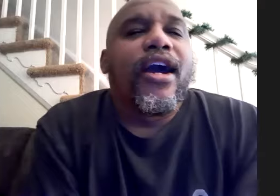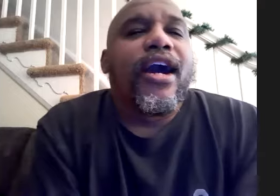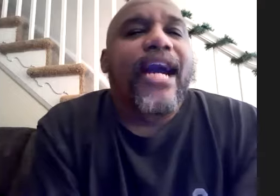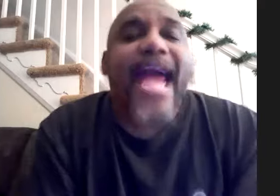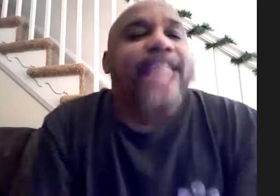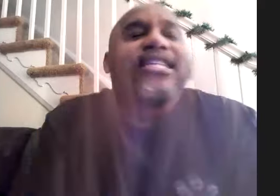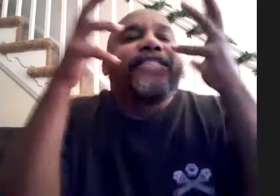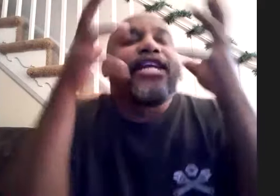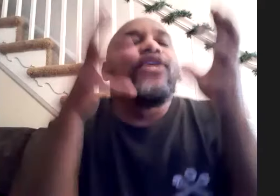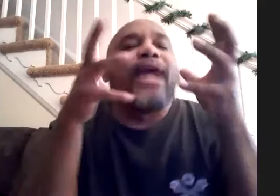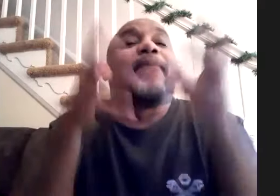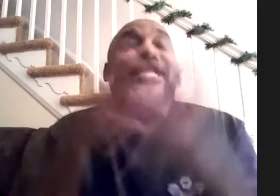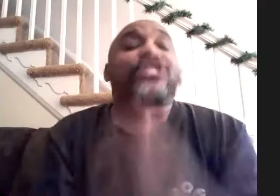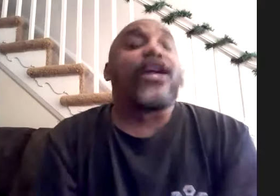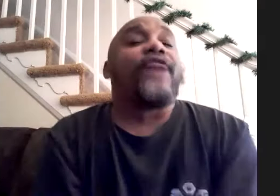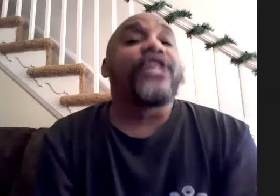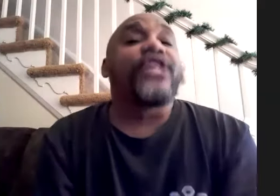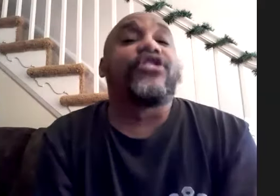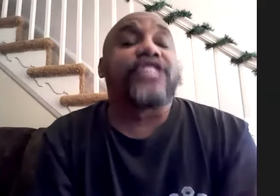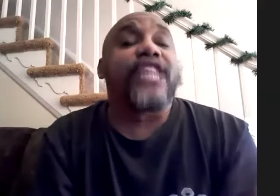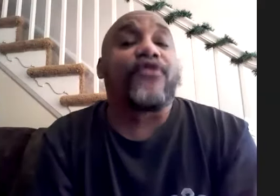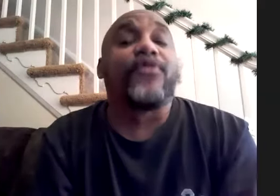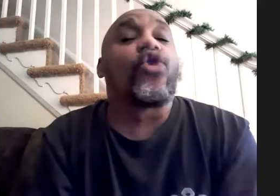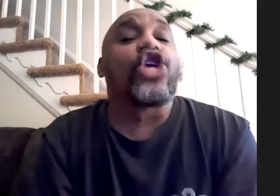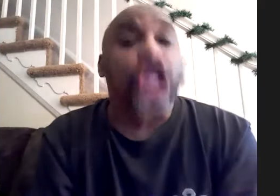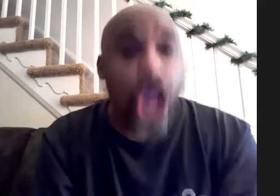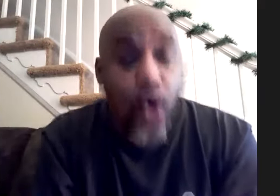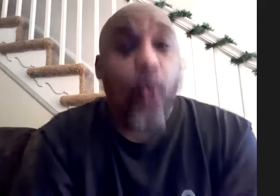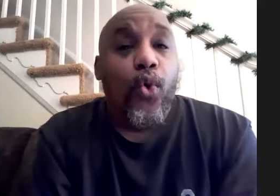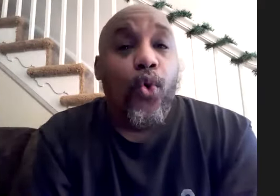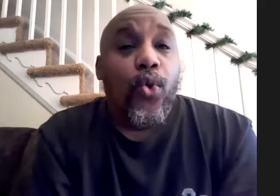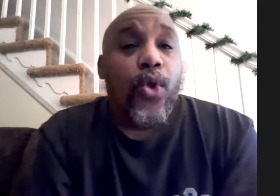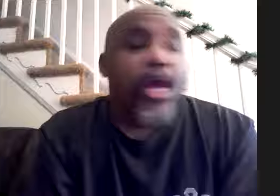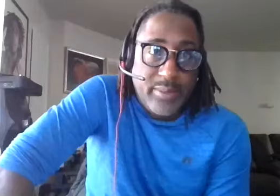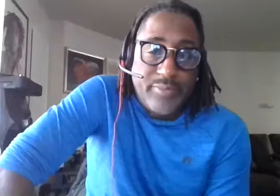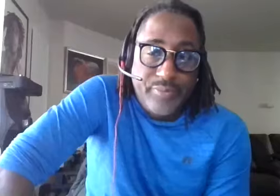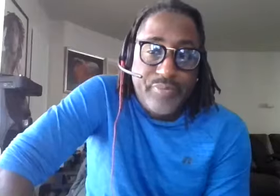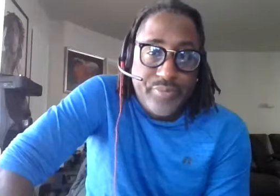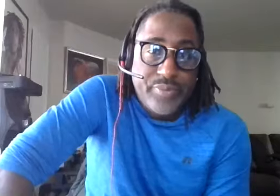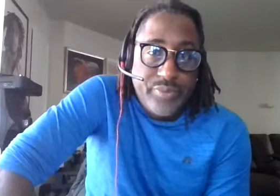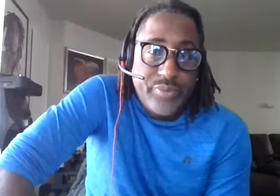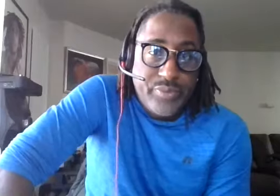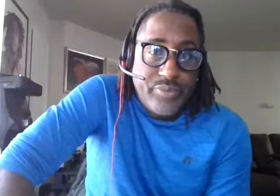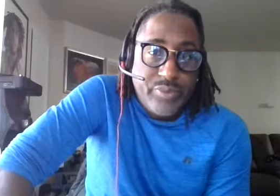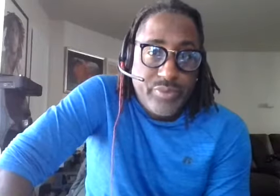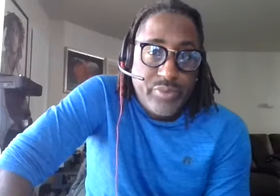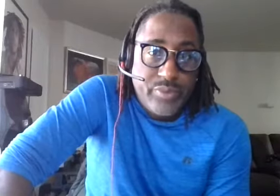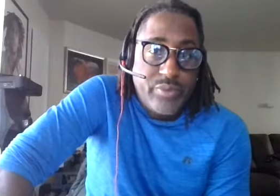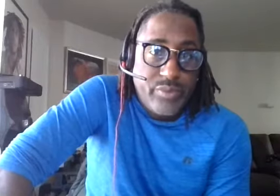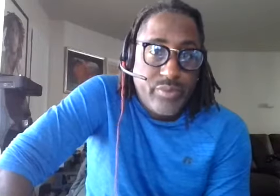again they knew how to bite your head off and get your attention from the word go it was just like um now we got your attention here's the rest of